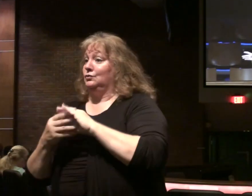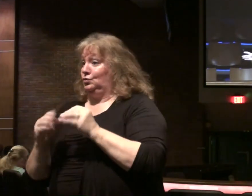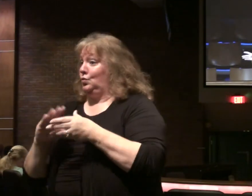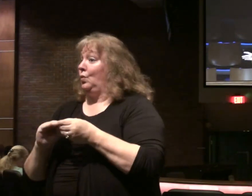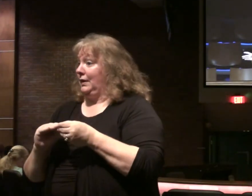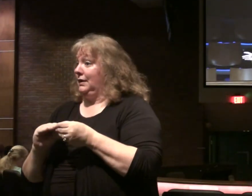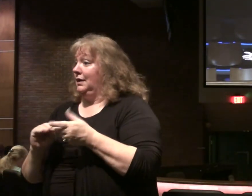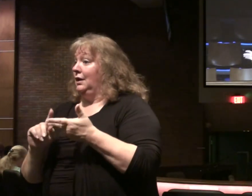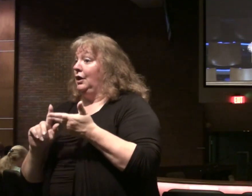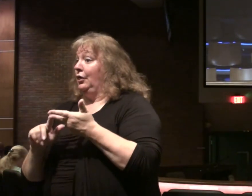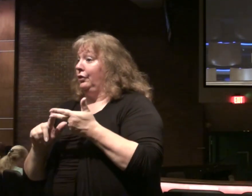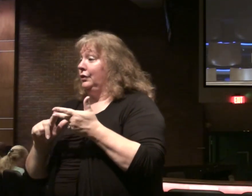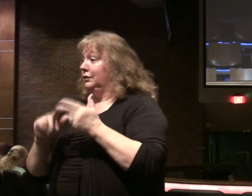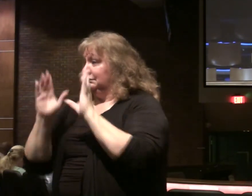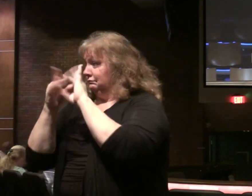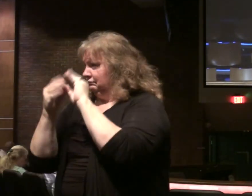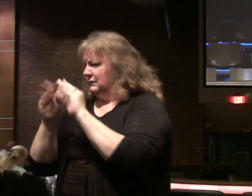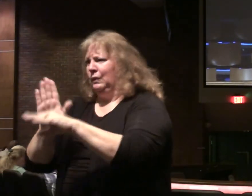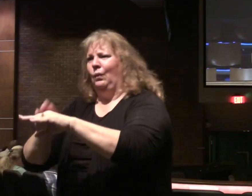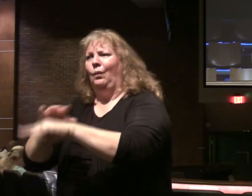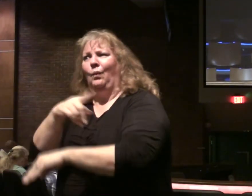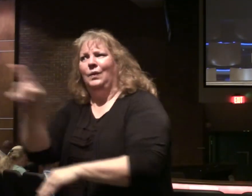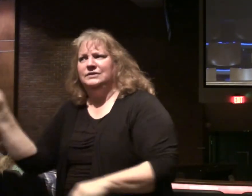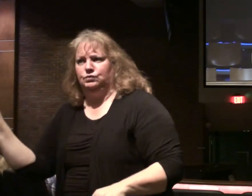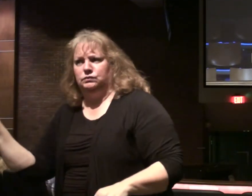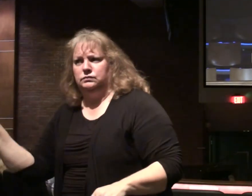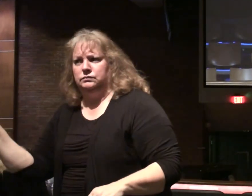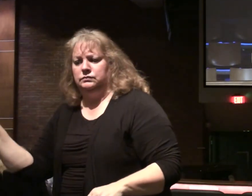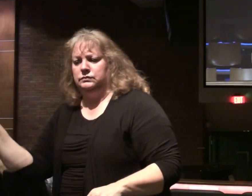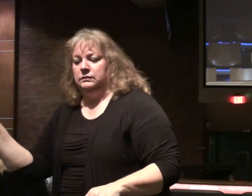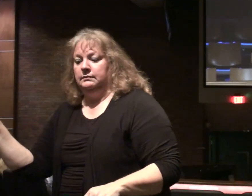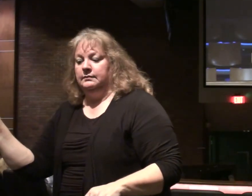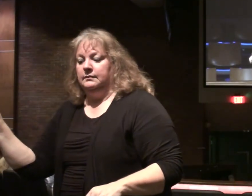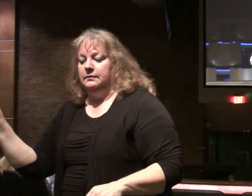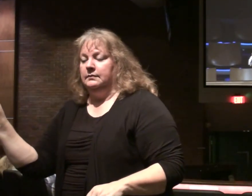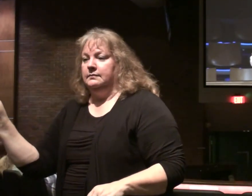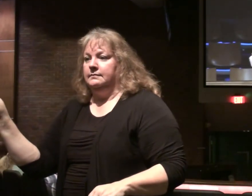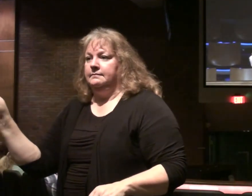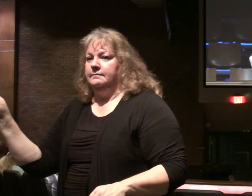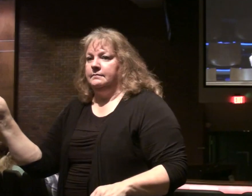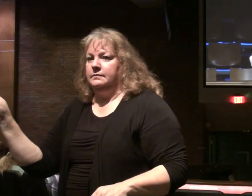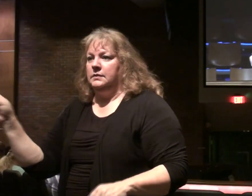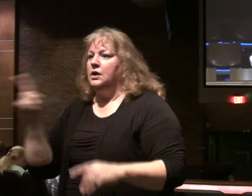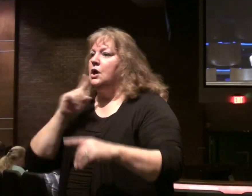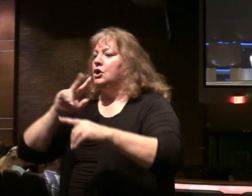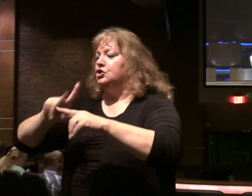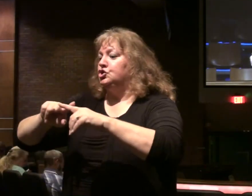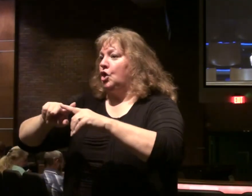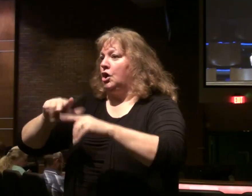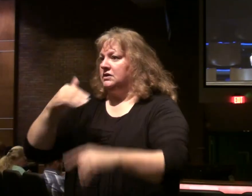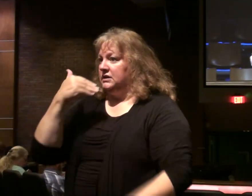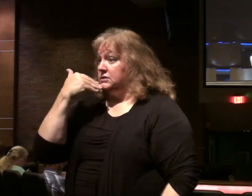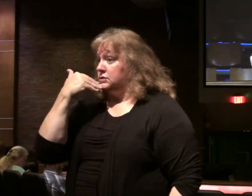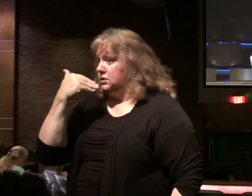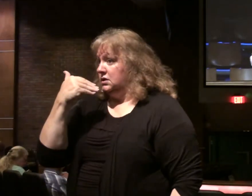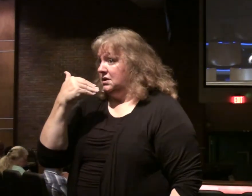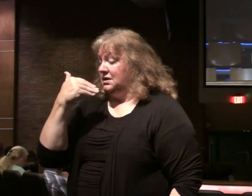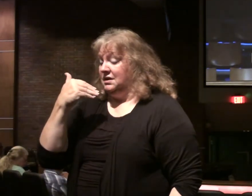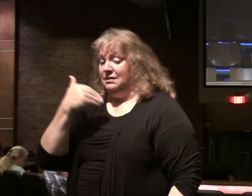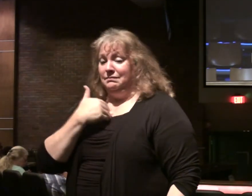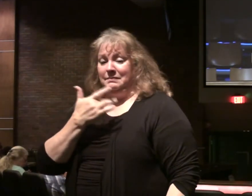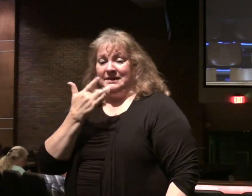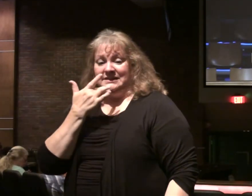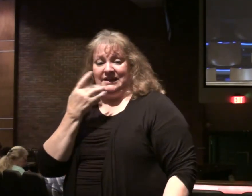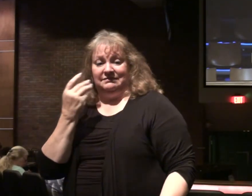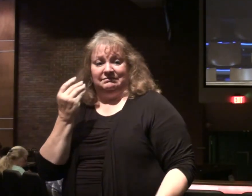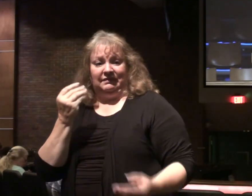Another third illustration, it's a warning, verse 34. Therefore, salt is good, but even if salt becomes tasteless, then